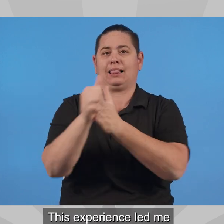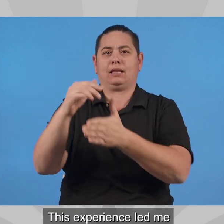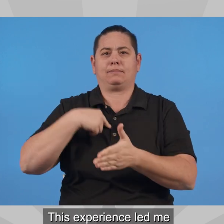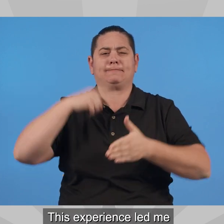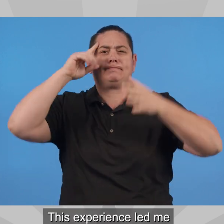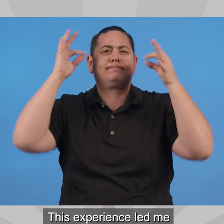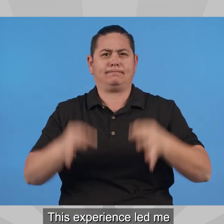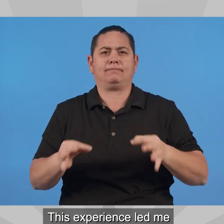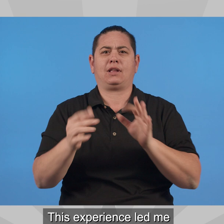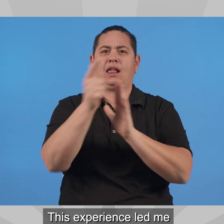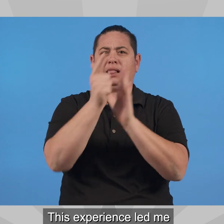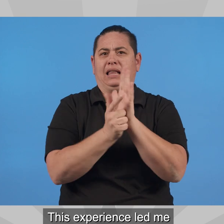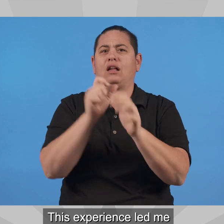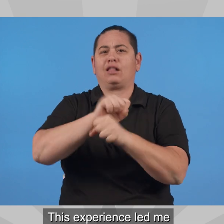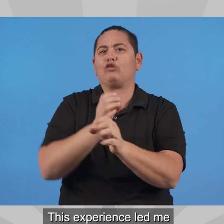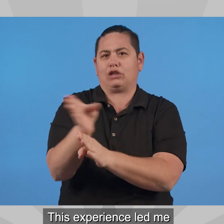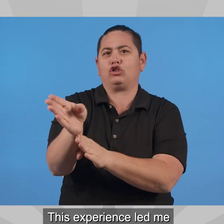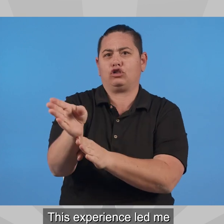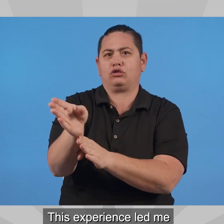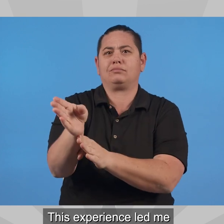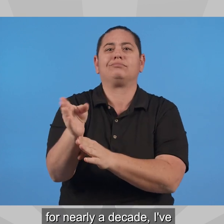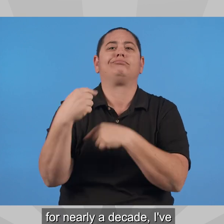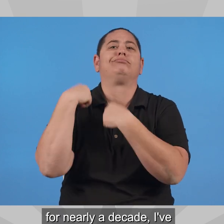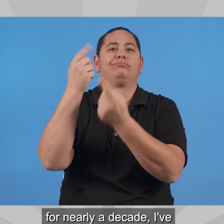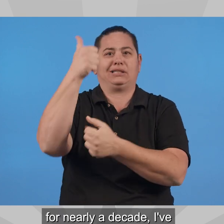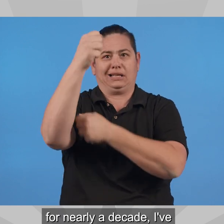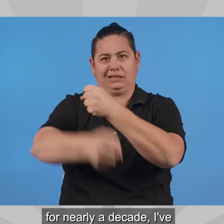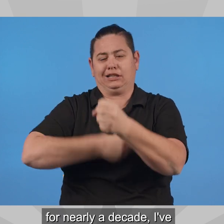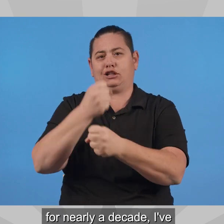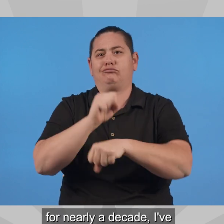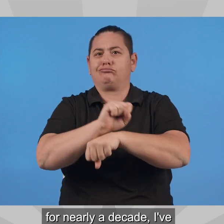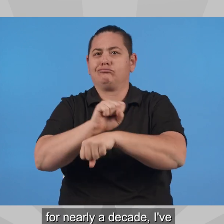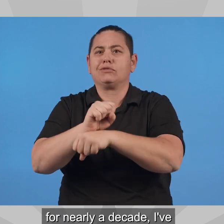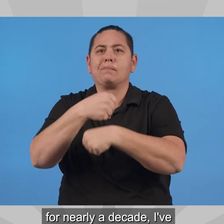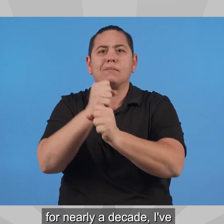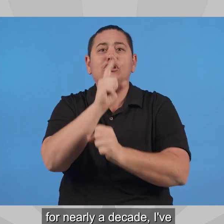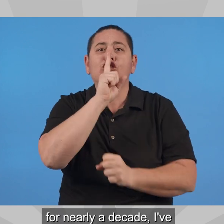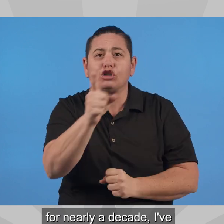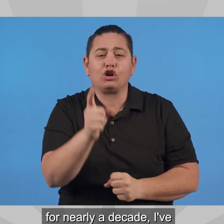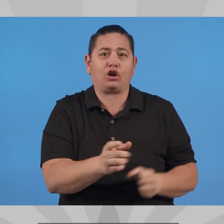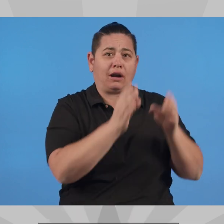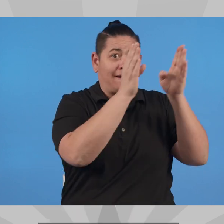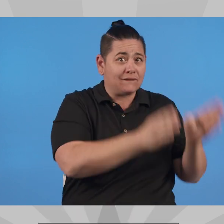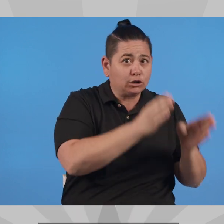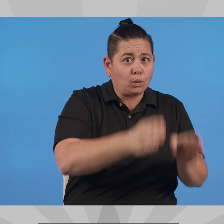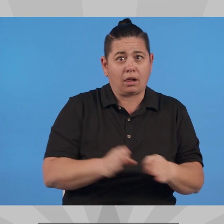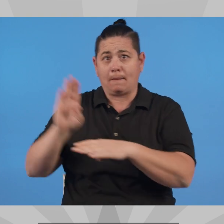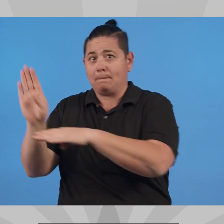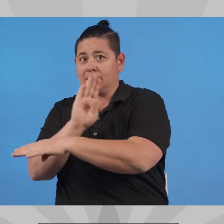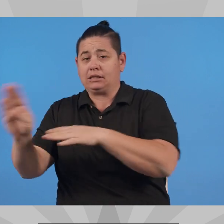This experience led me to a legal career, where, for nearly a decade, I've safeguarded individual and